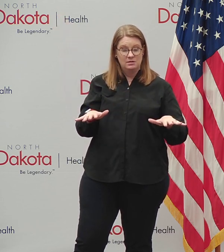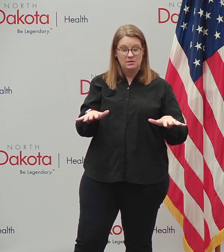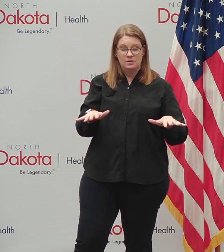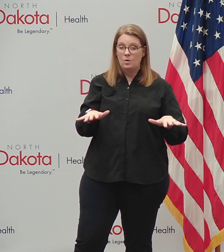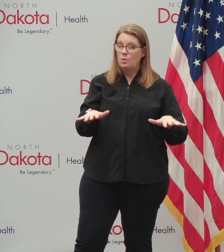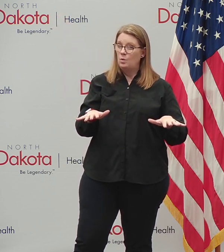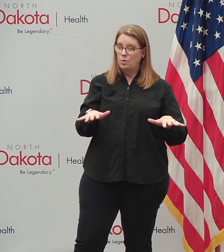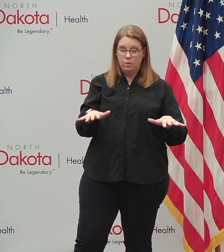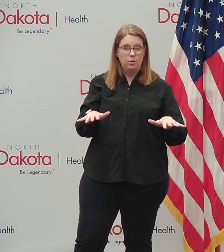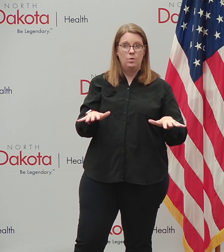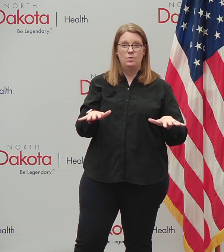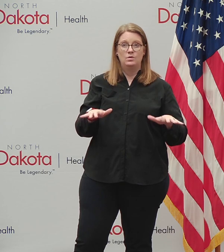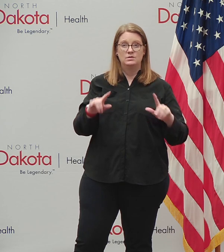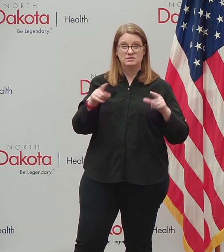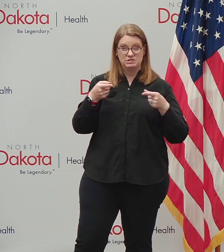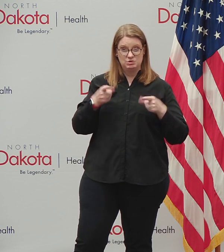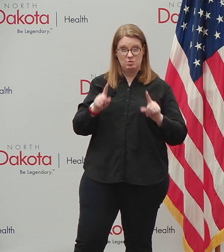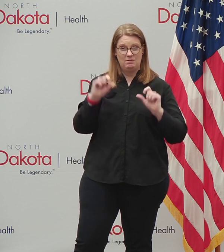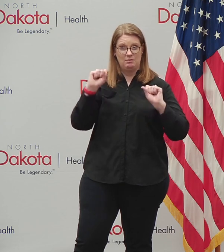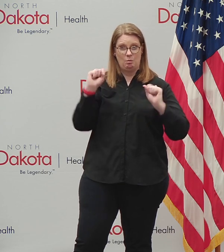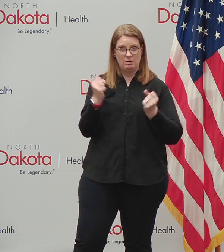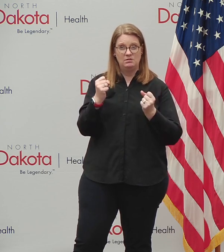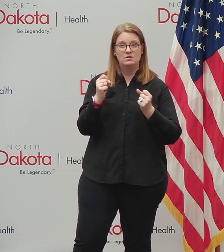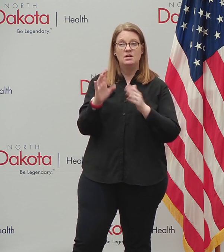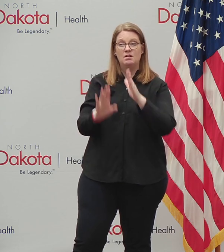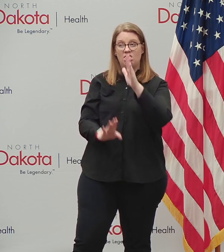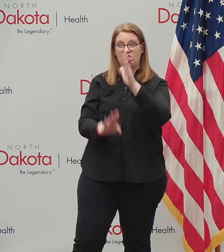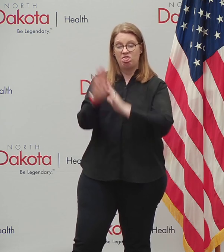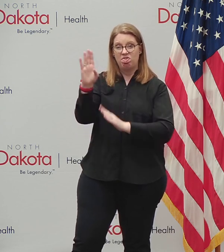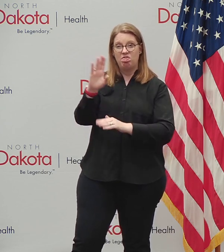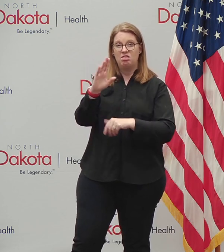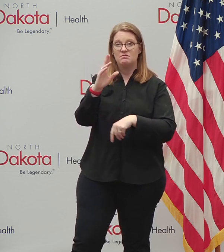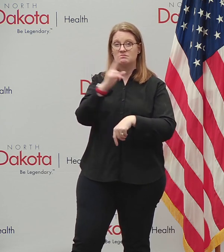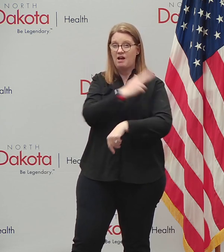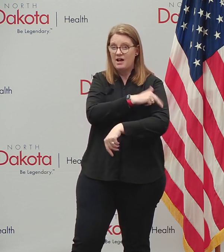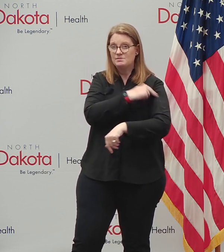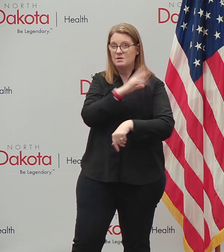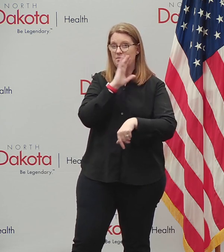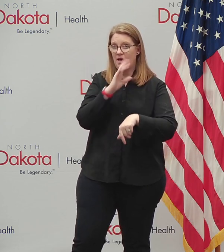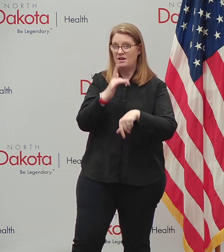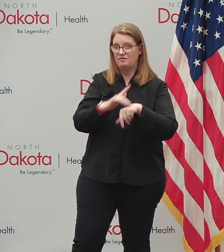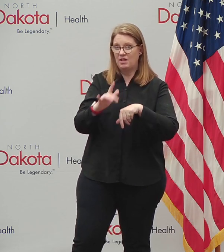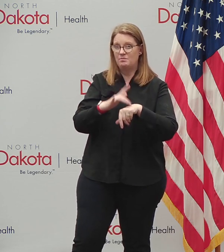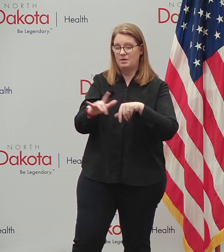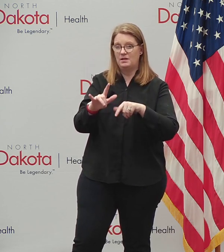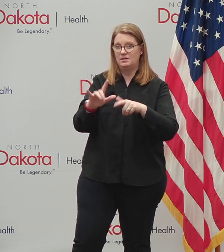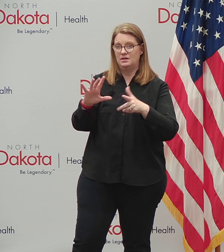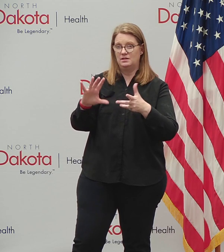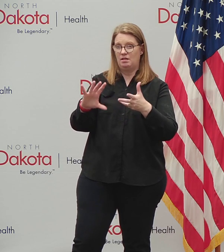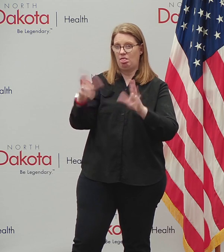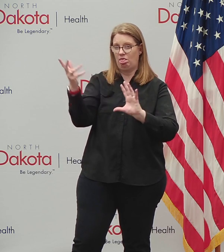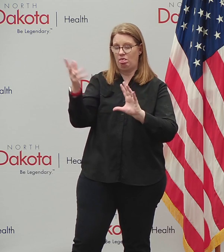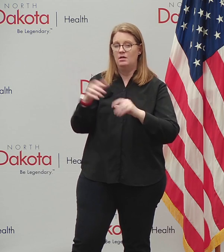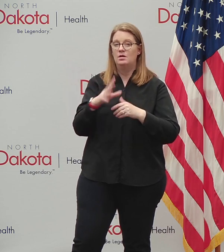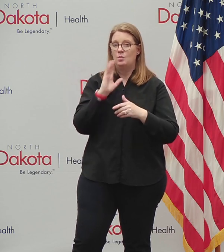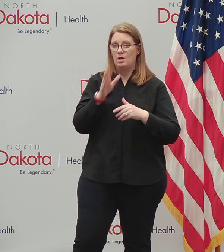capacity constraints. Did I? On the Williams County piece.